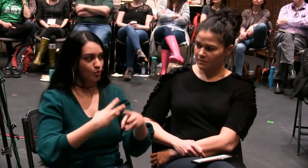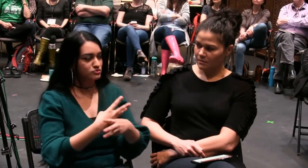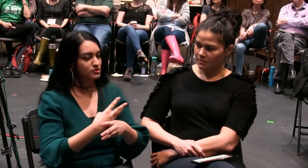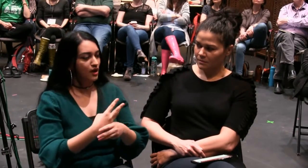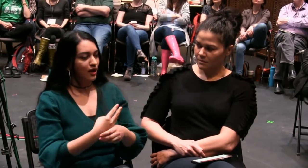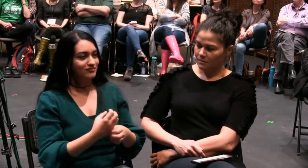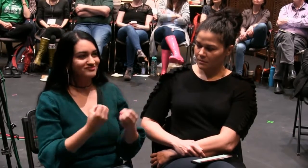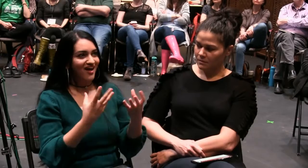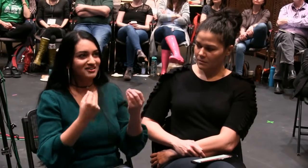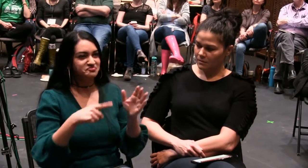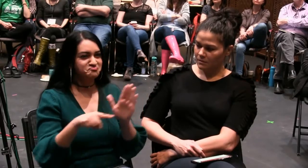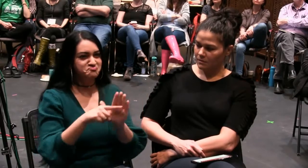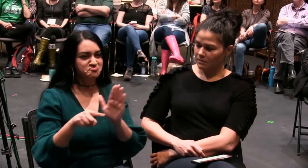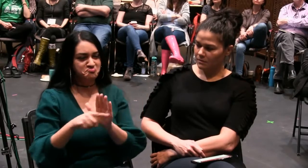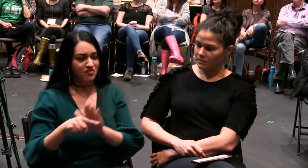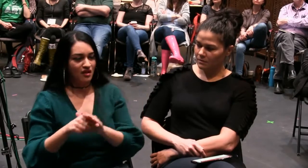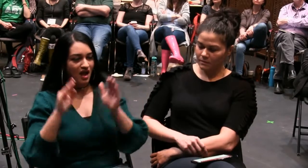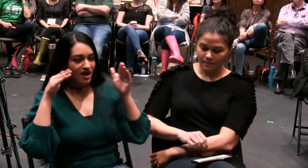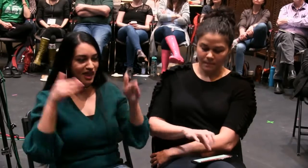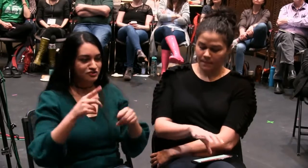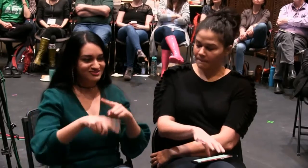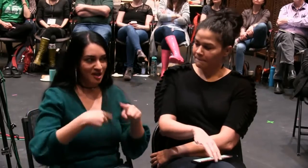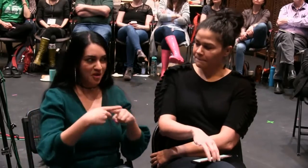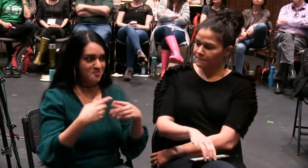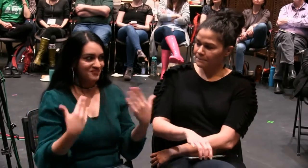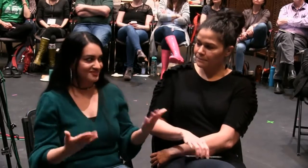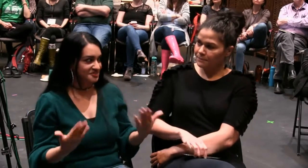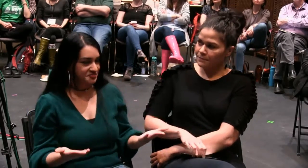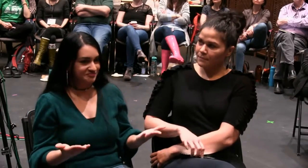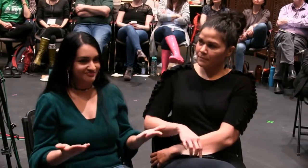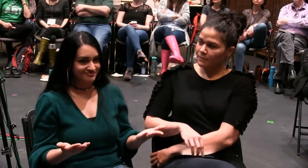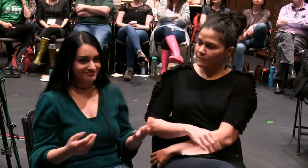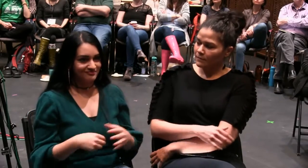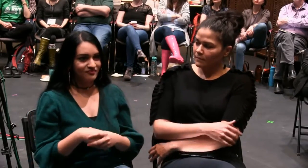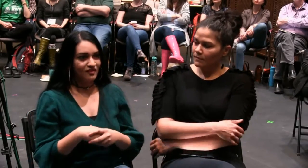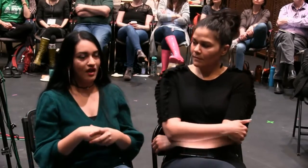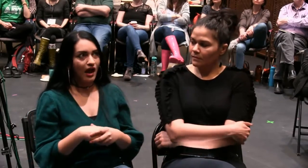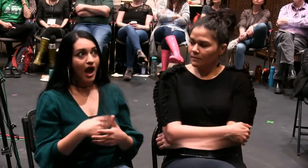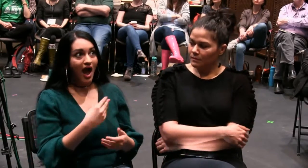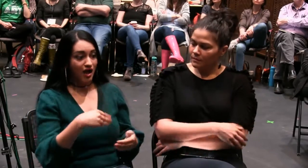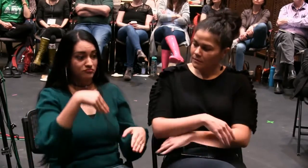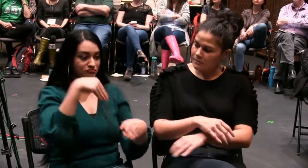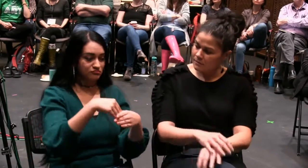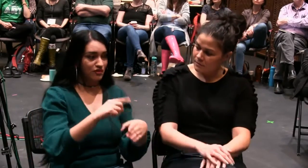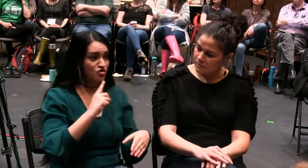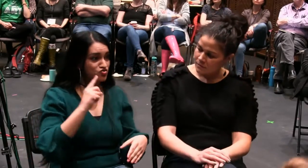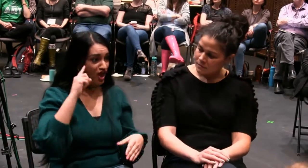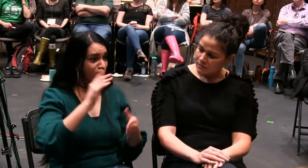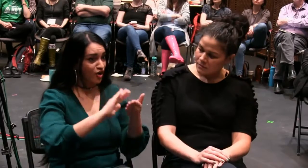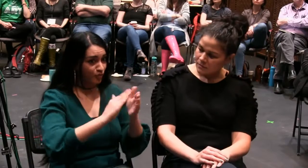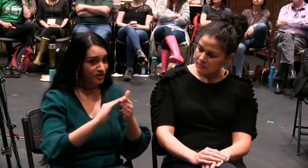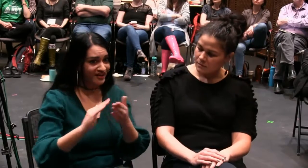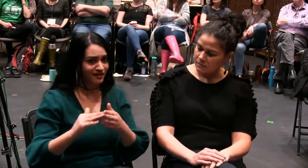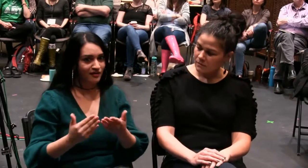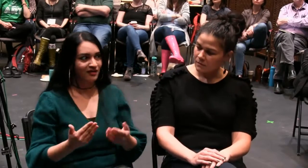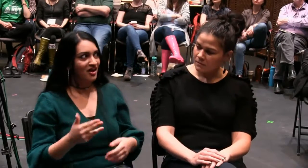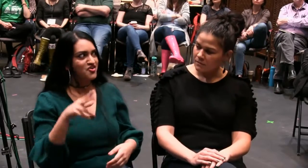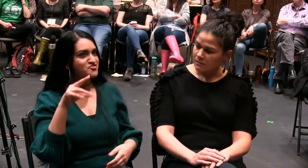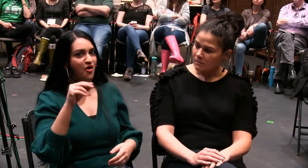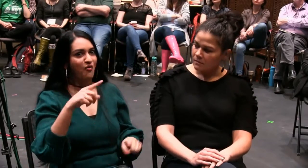In the broader world, there's so much stigma about being Muslim. And in